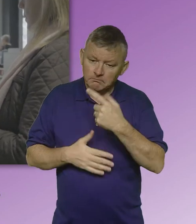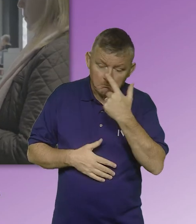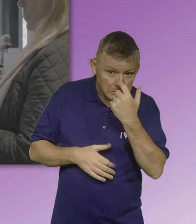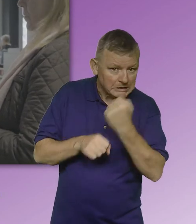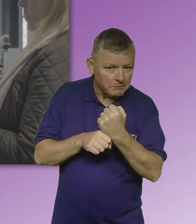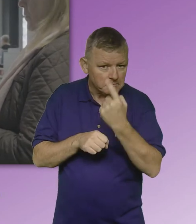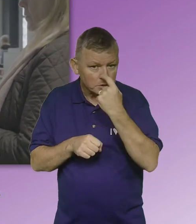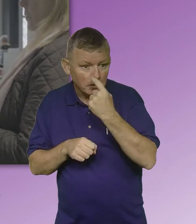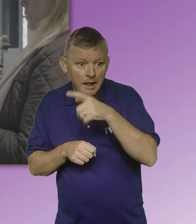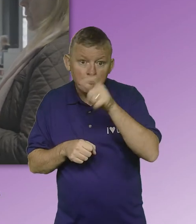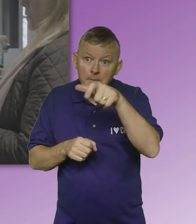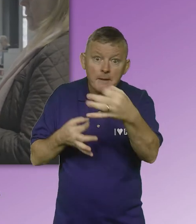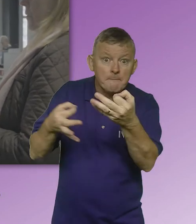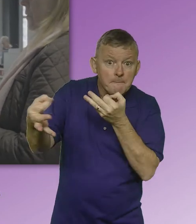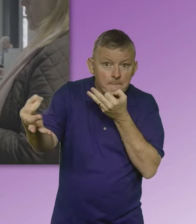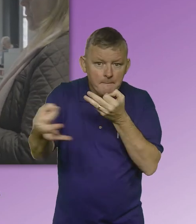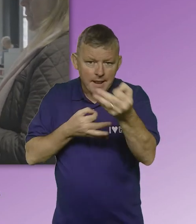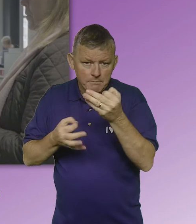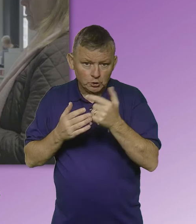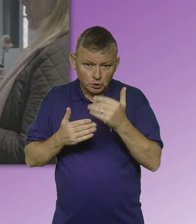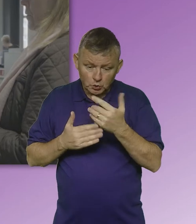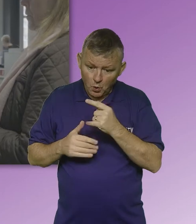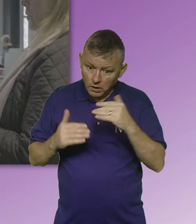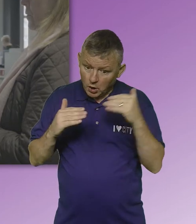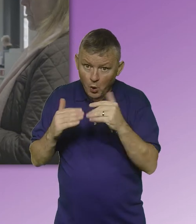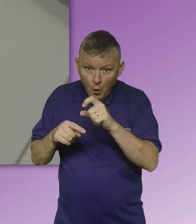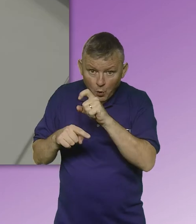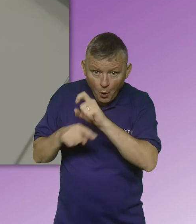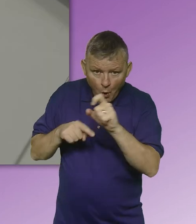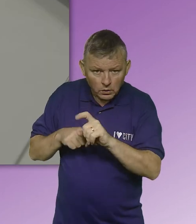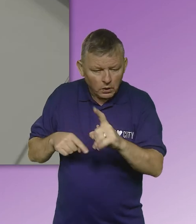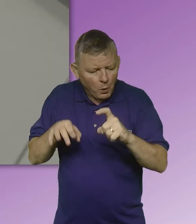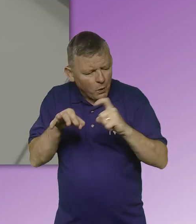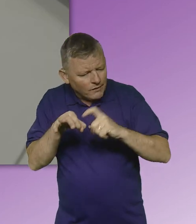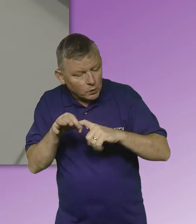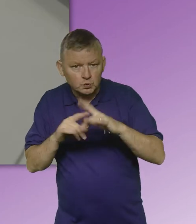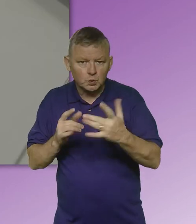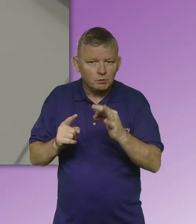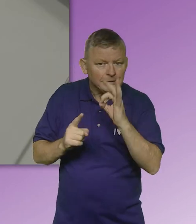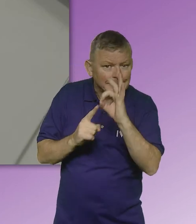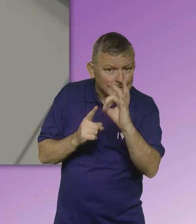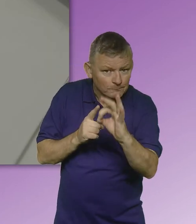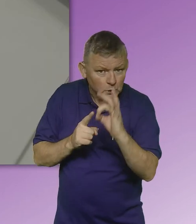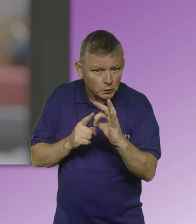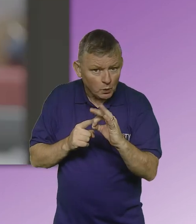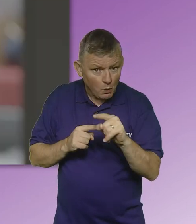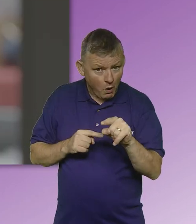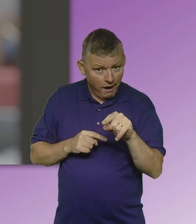all applicants who meet the course entry qualifications an interview where there are places available including BSL users.